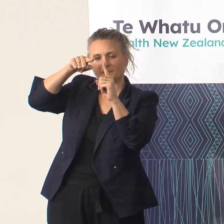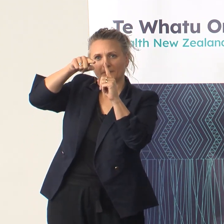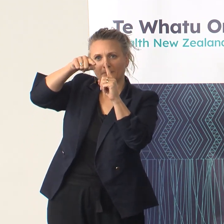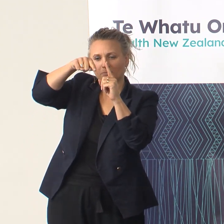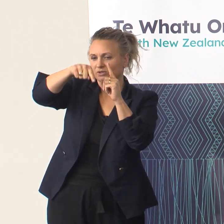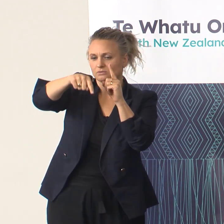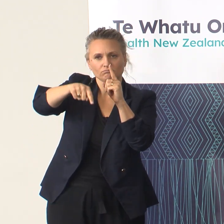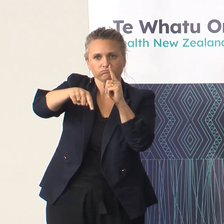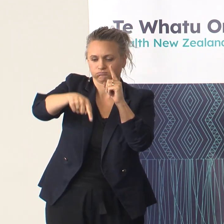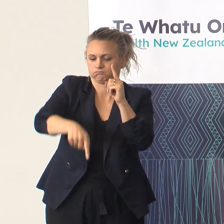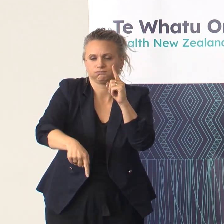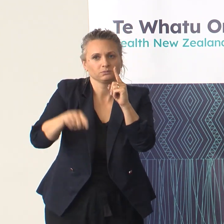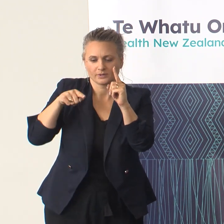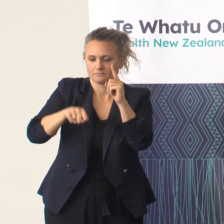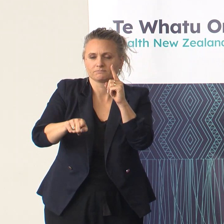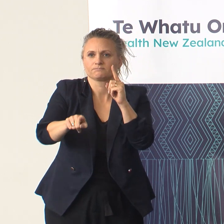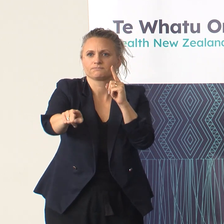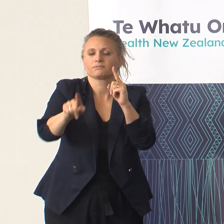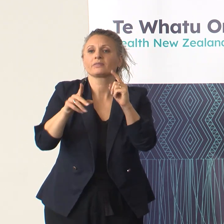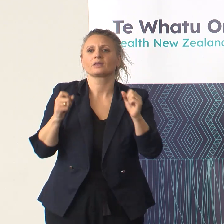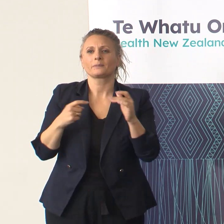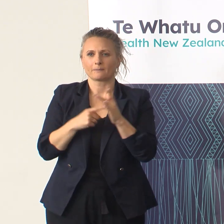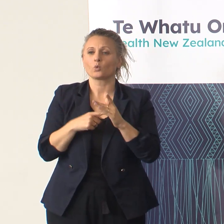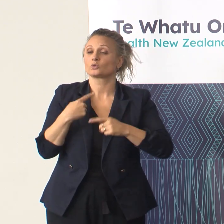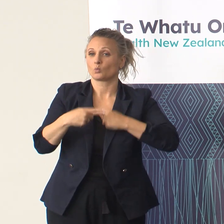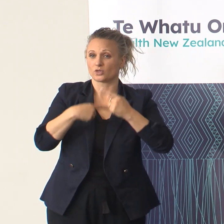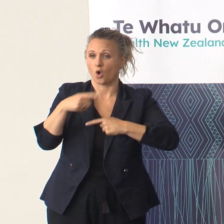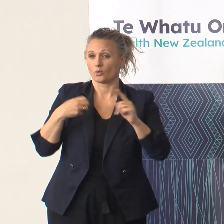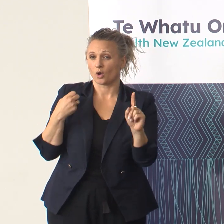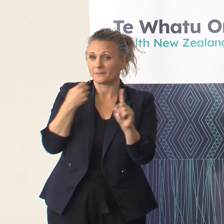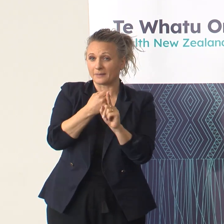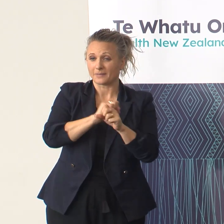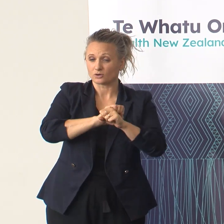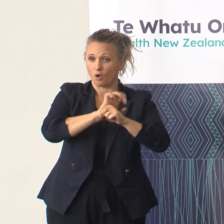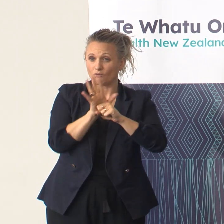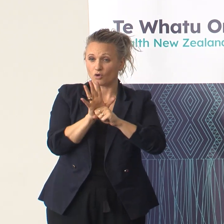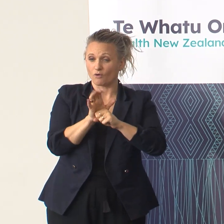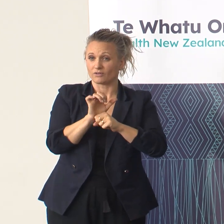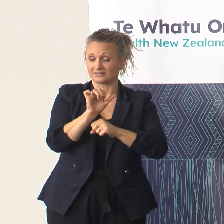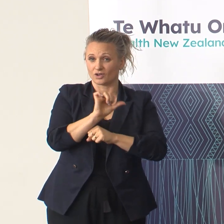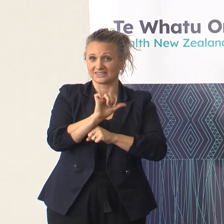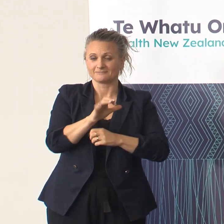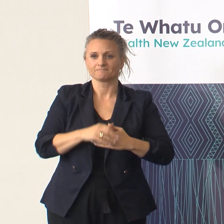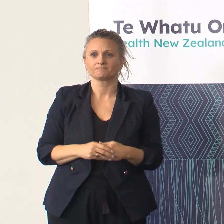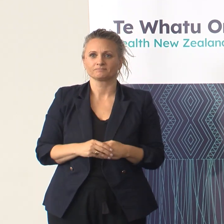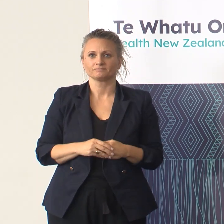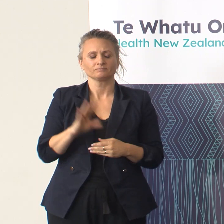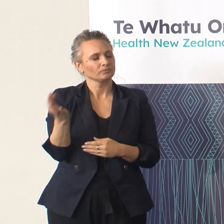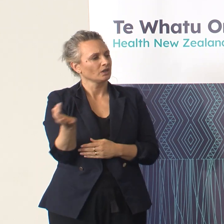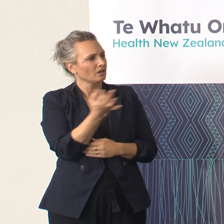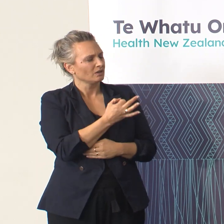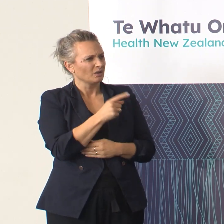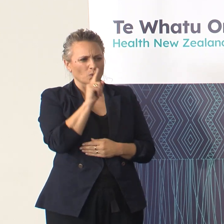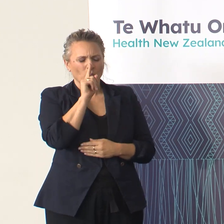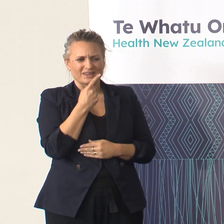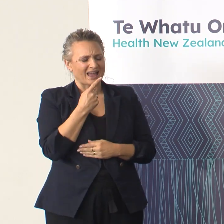important in terms of the ongoing impact of COVID-19 over the next few months. As you said, can't become